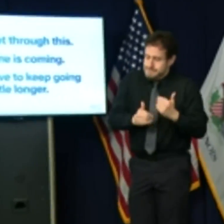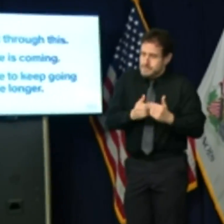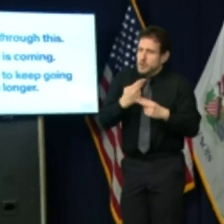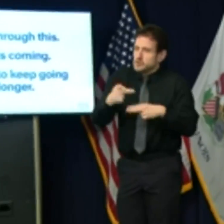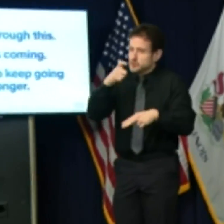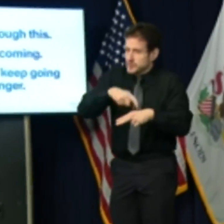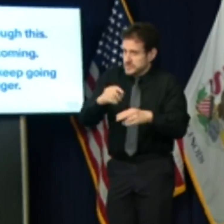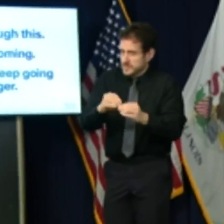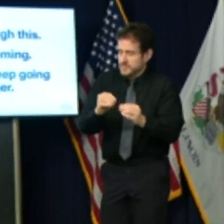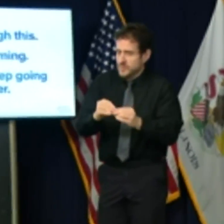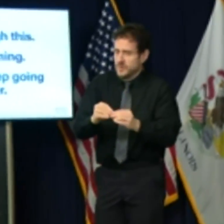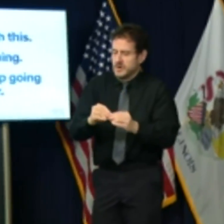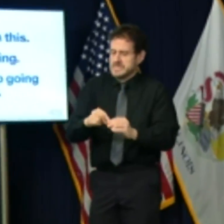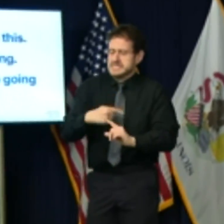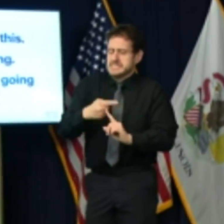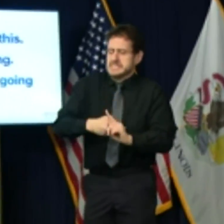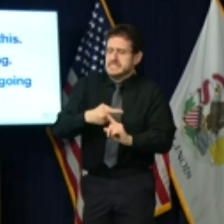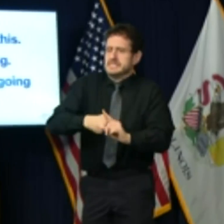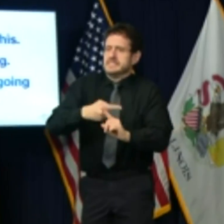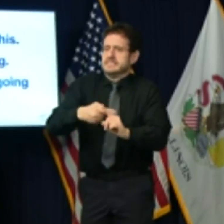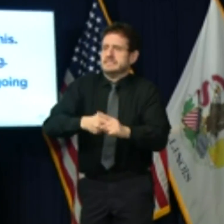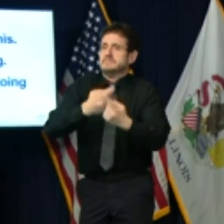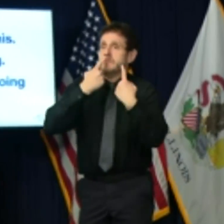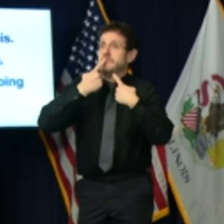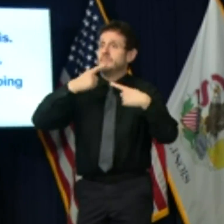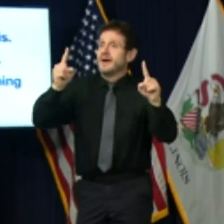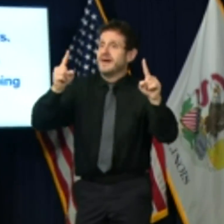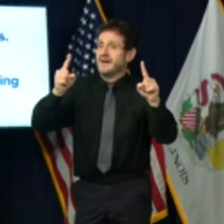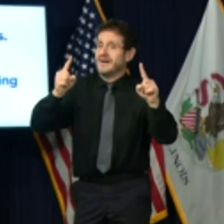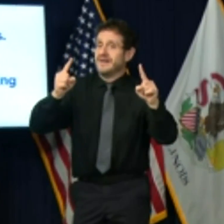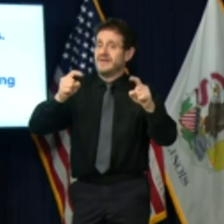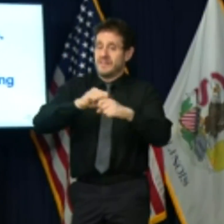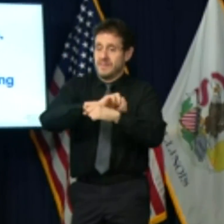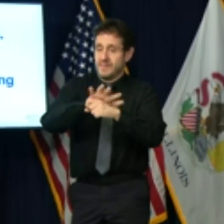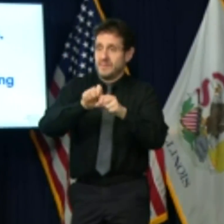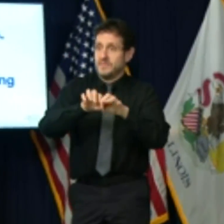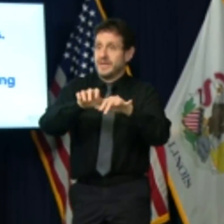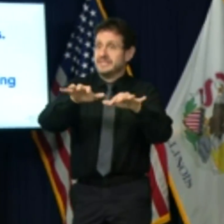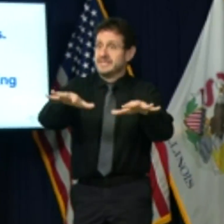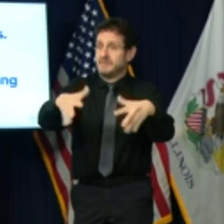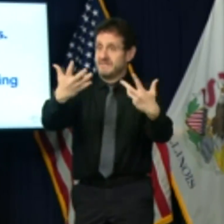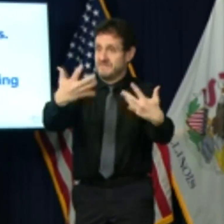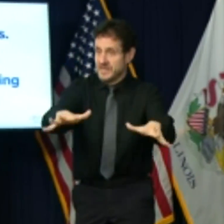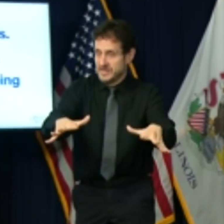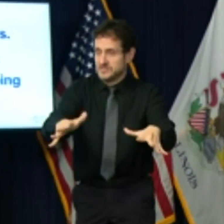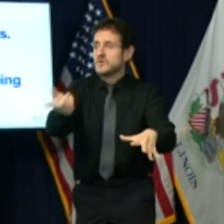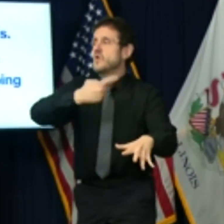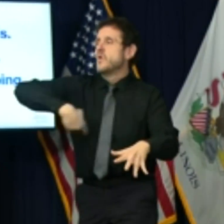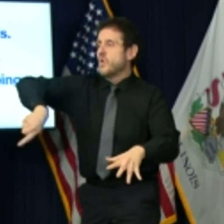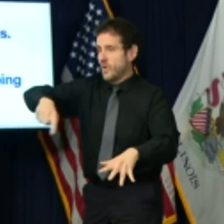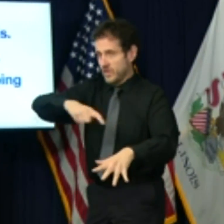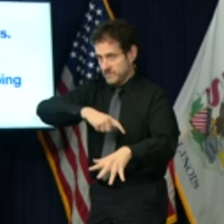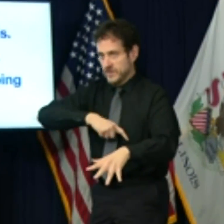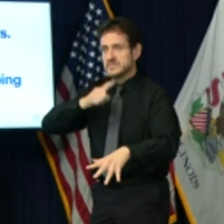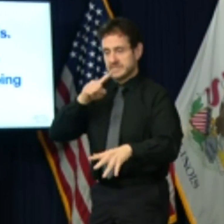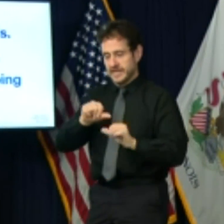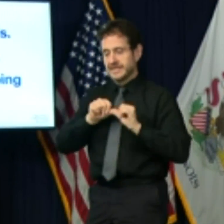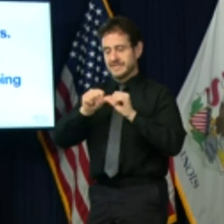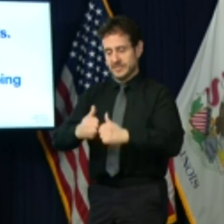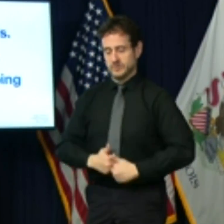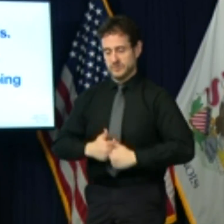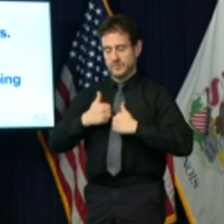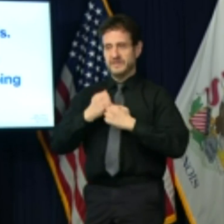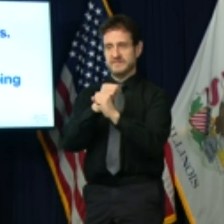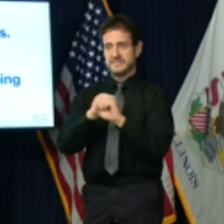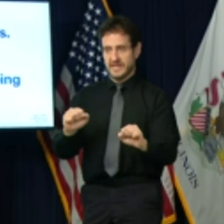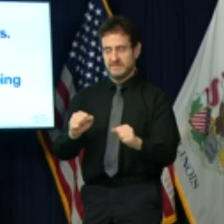to the other side of this pandemic, we will have done everything we can to get everyone there with us safely. So thank you.